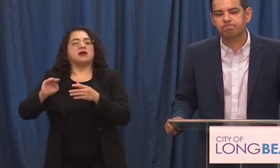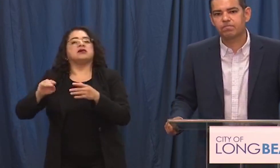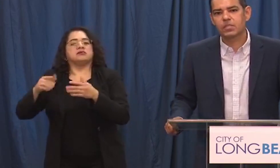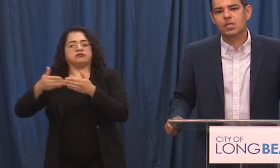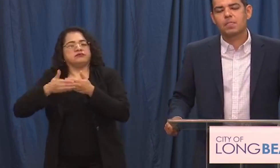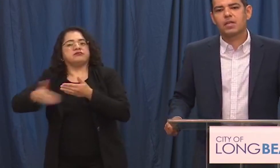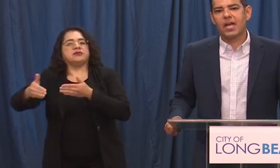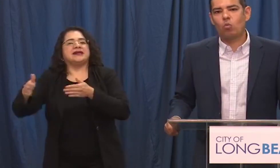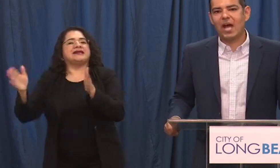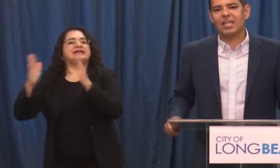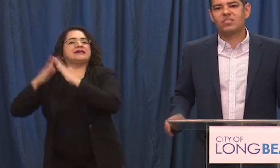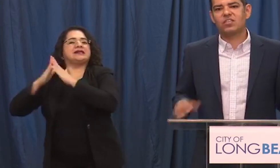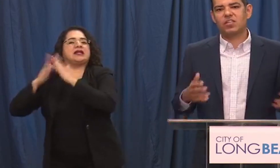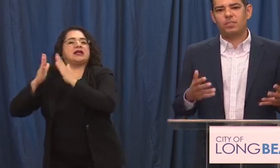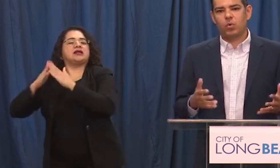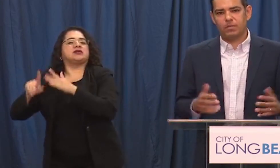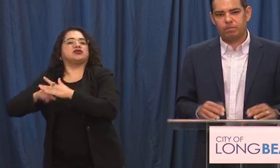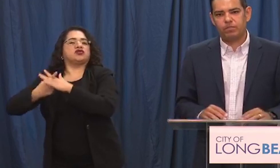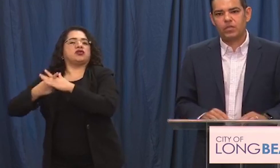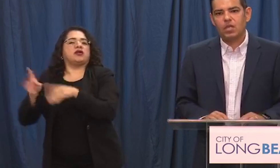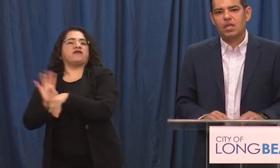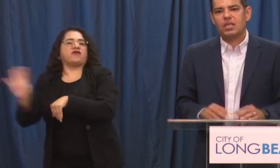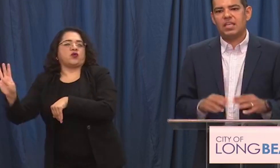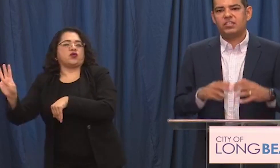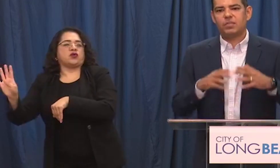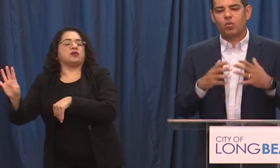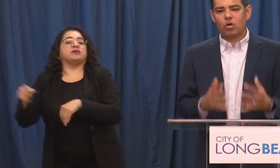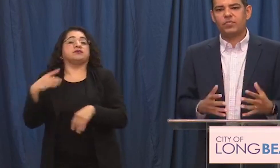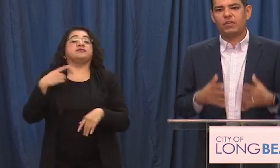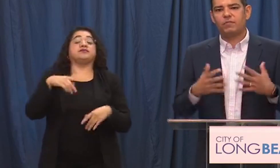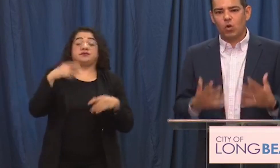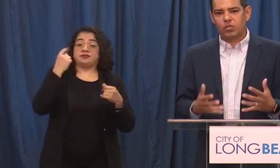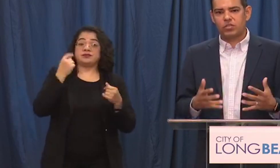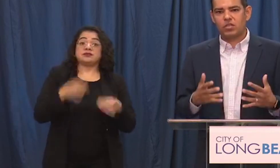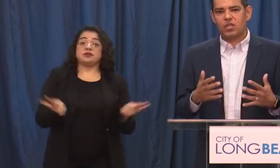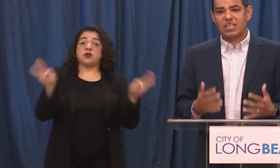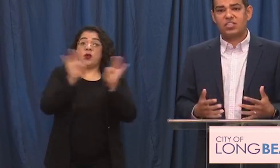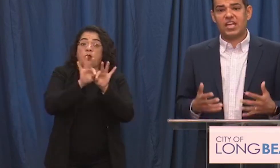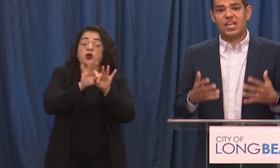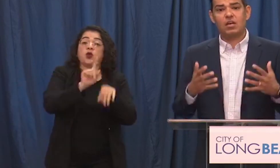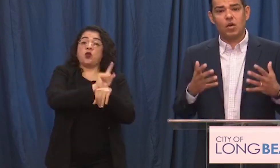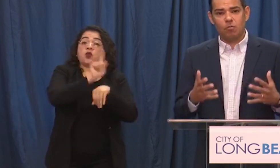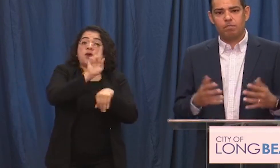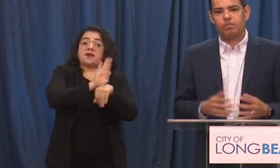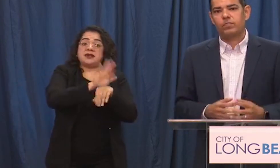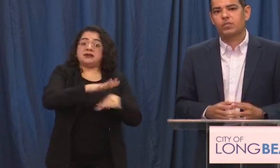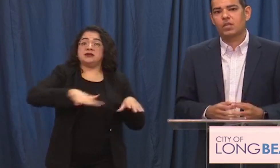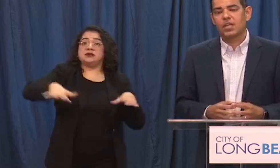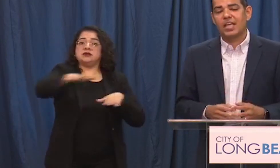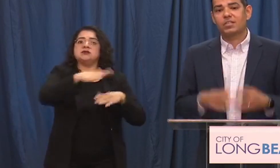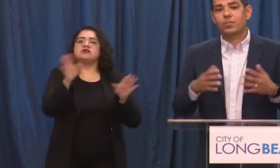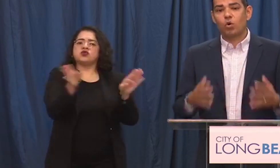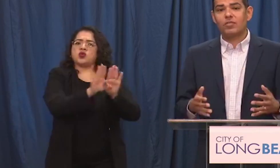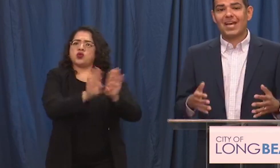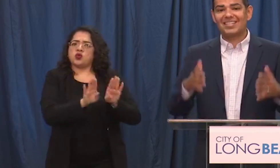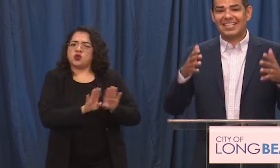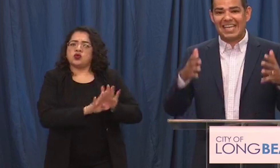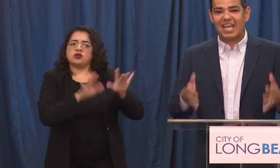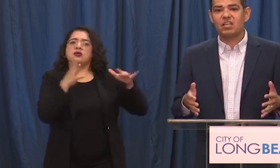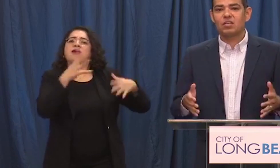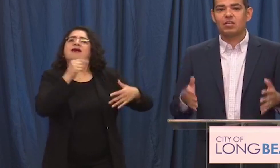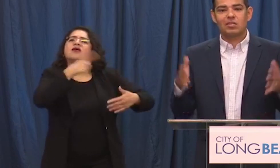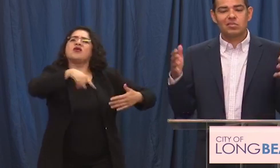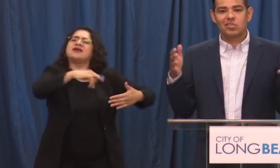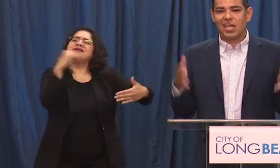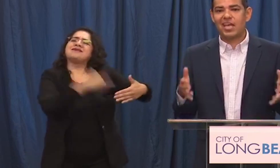city. Now why is this important? It is important that folks stay home. It's important that